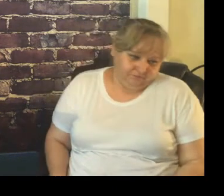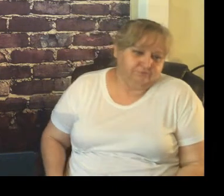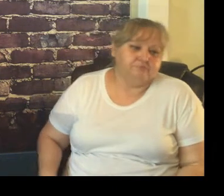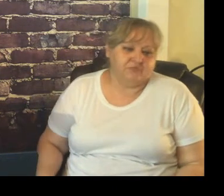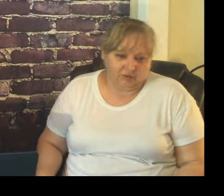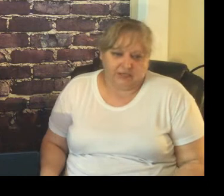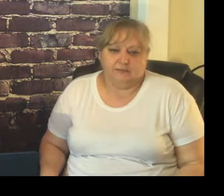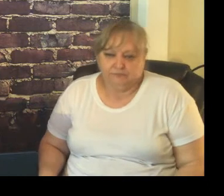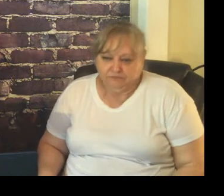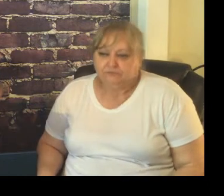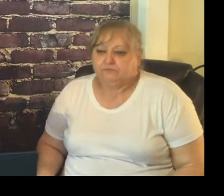because they're going to know I don't care